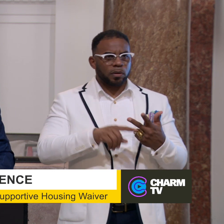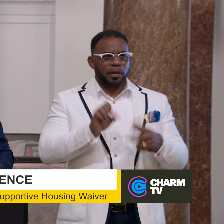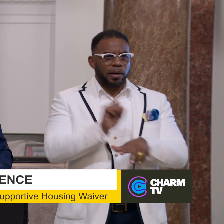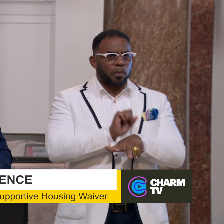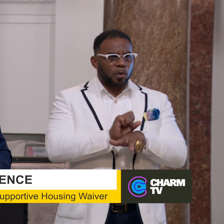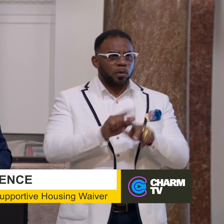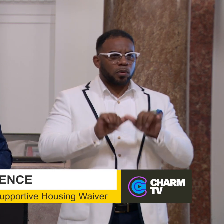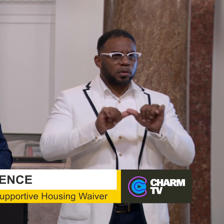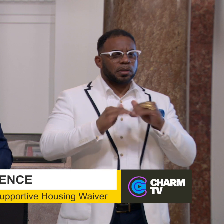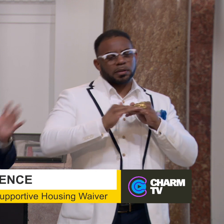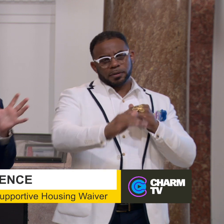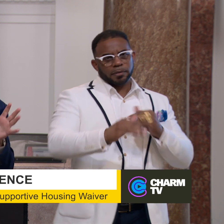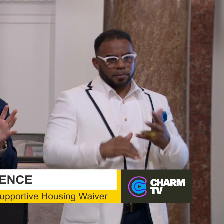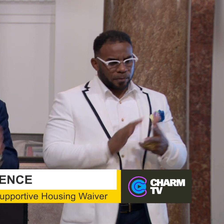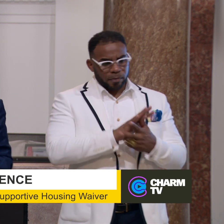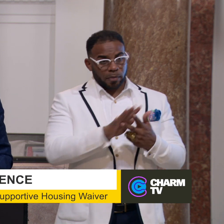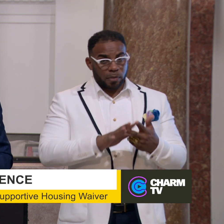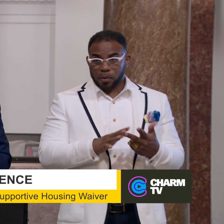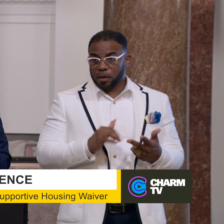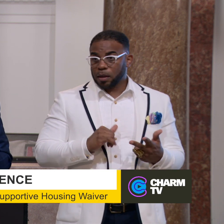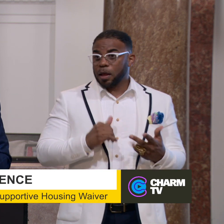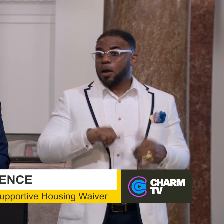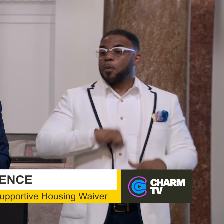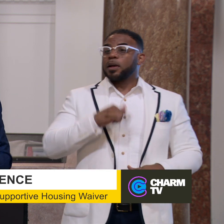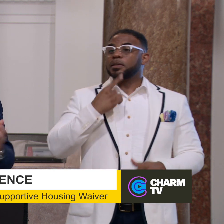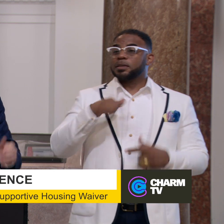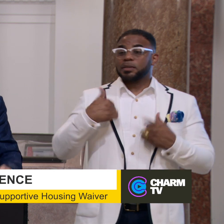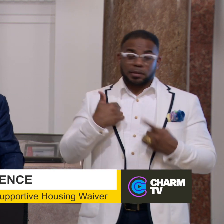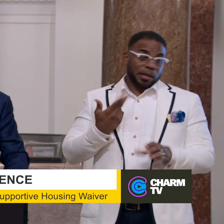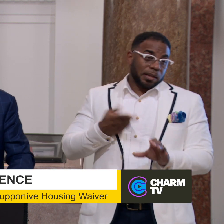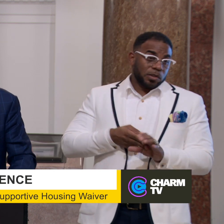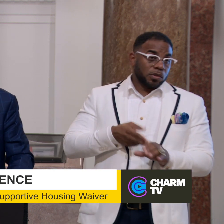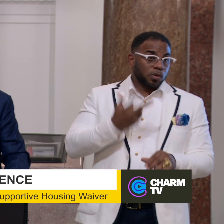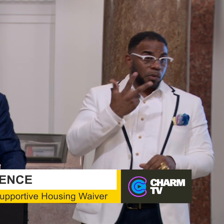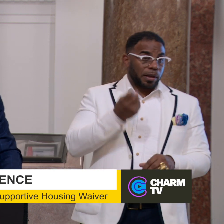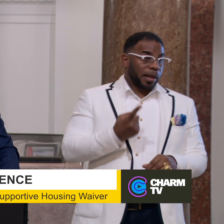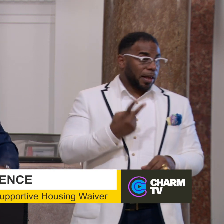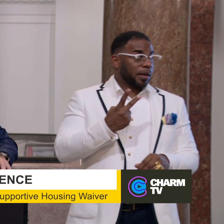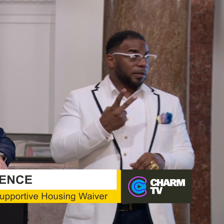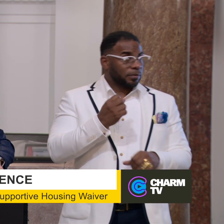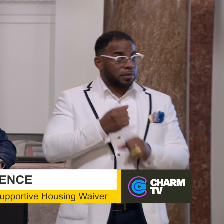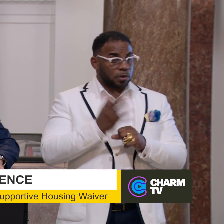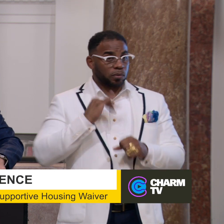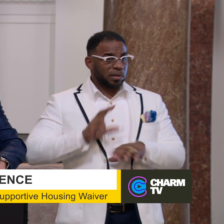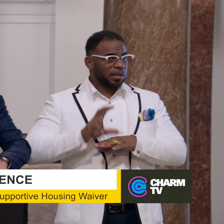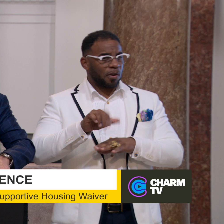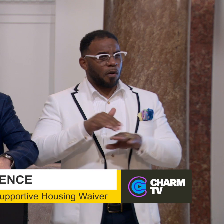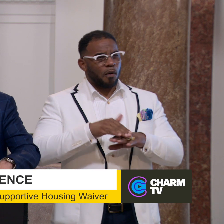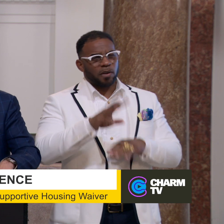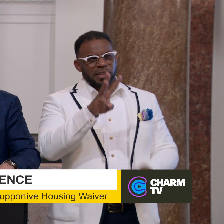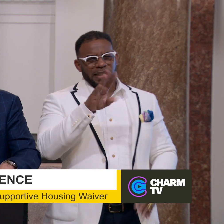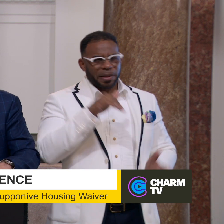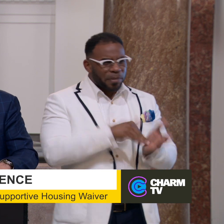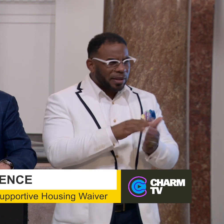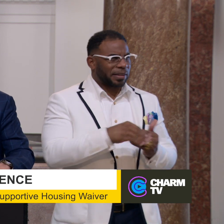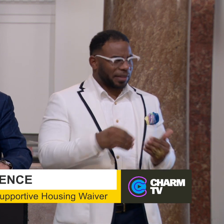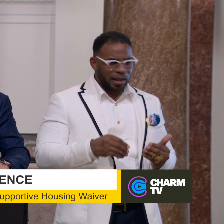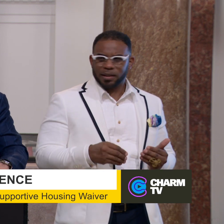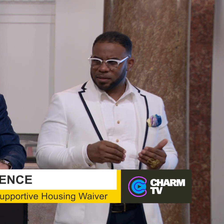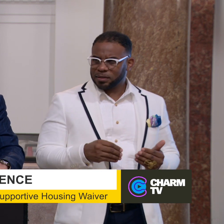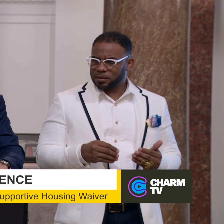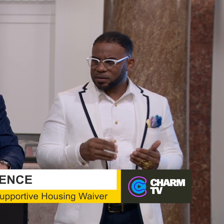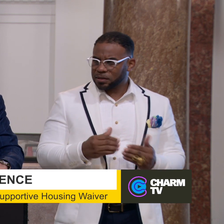employment, and sustainable wages. And I am proud to say, since I came here three and a half years ago, we've invested over six million dollars